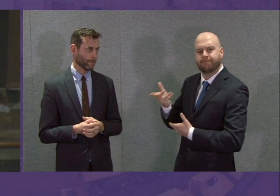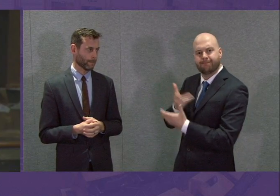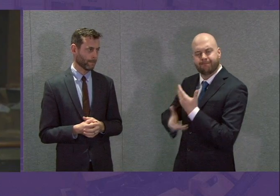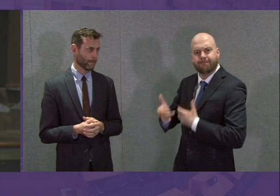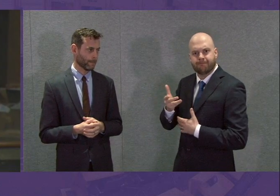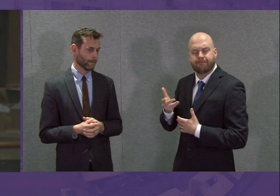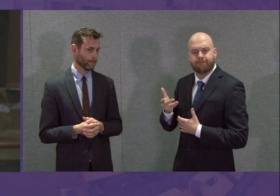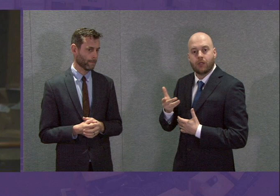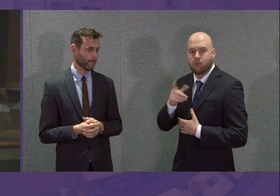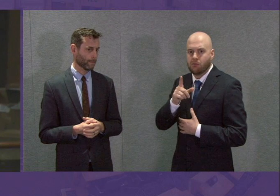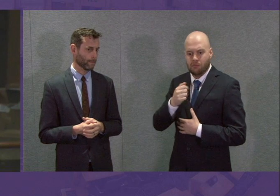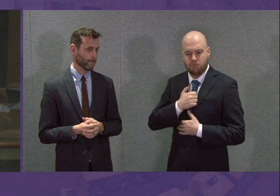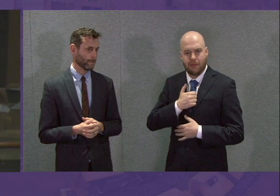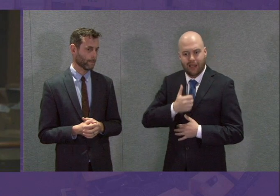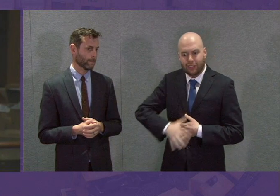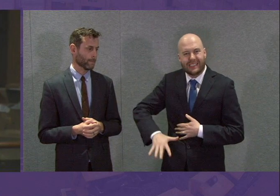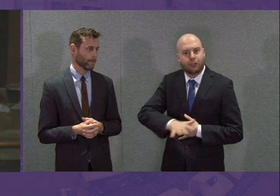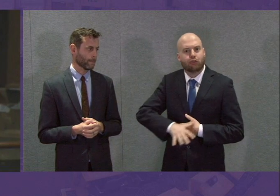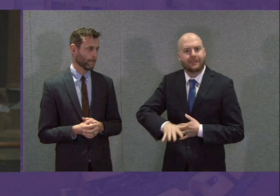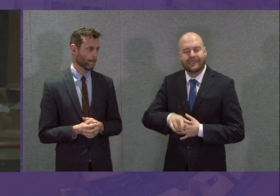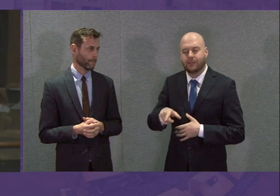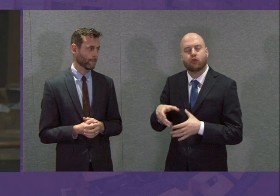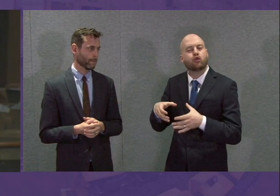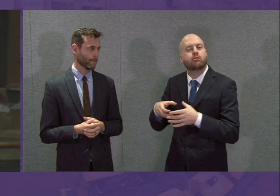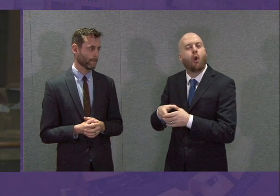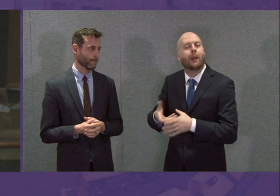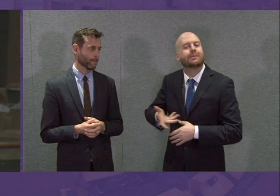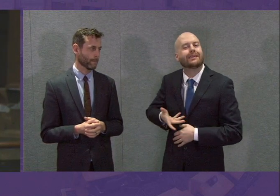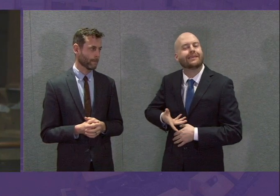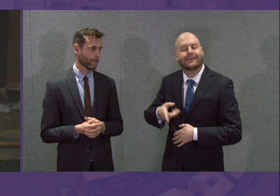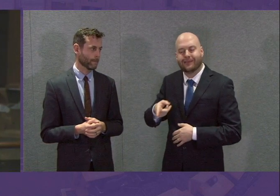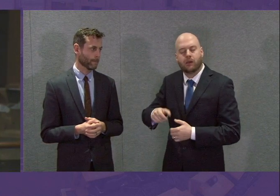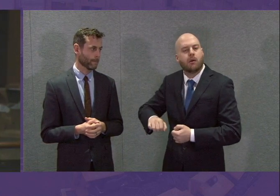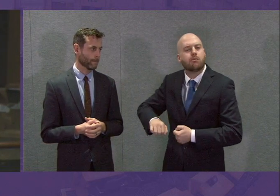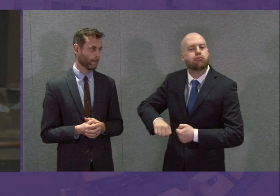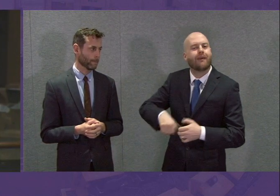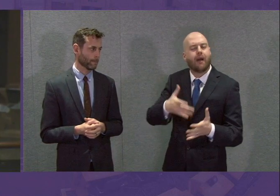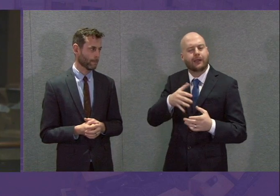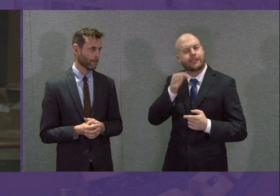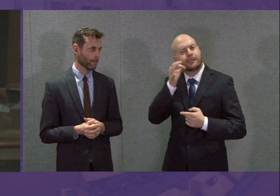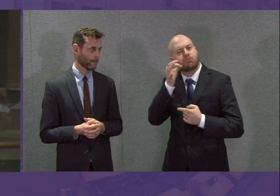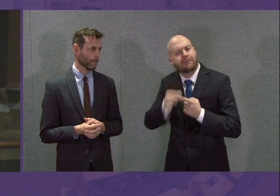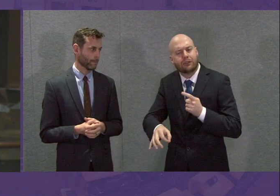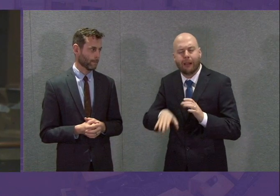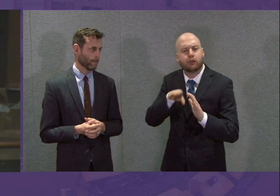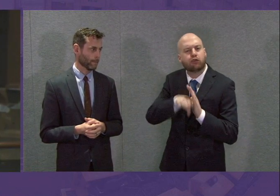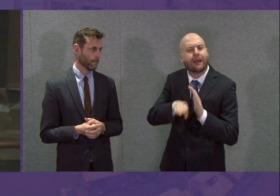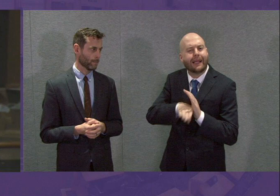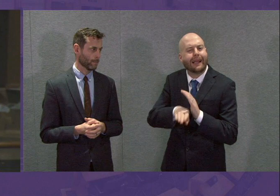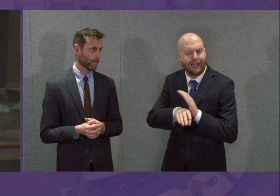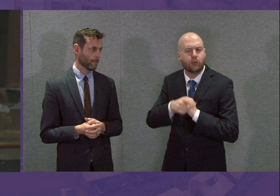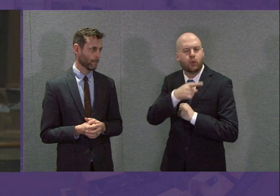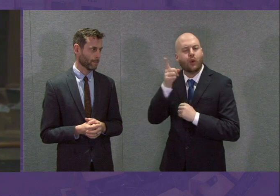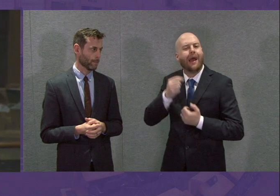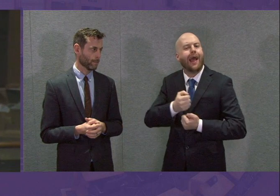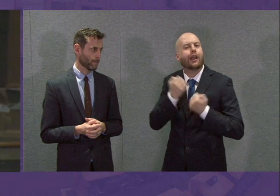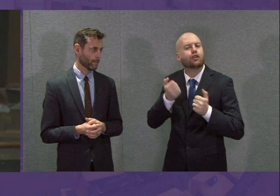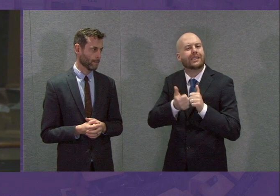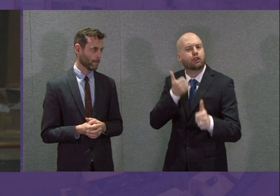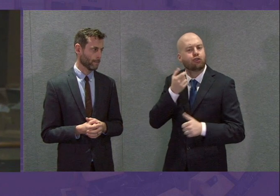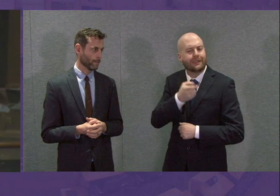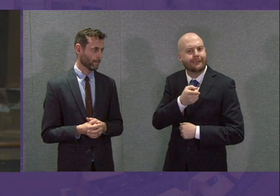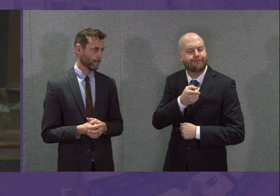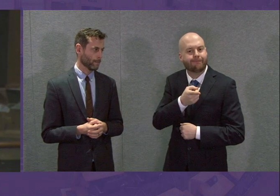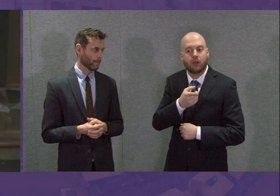business in my constituency who provides specialist inspection and training services to the energy industry. Over the last few weeks, their order books have